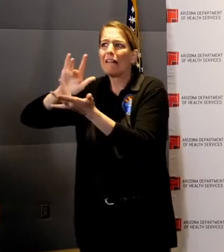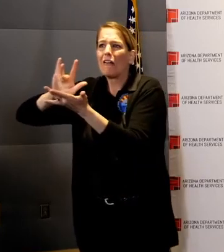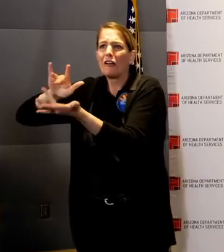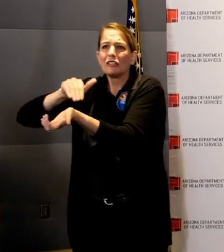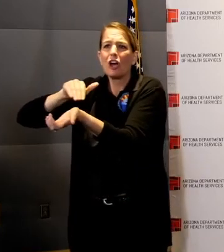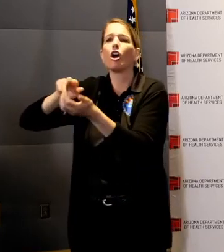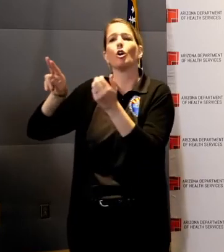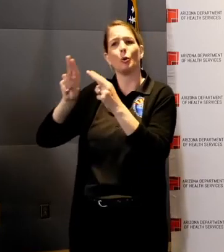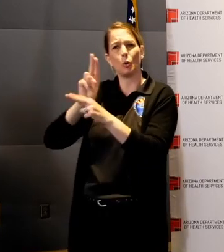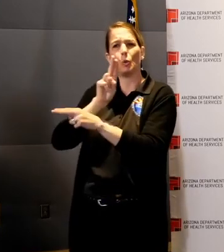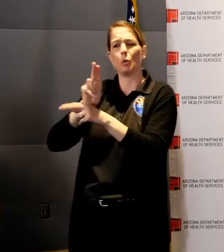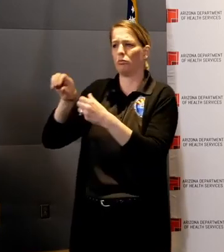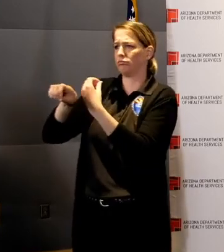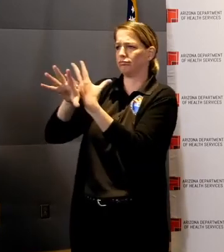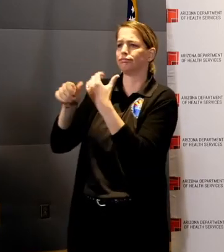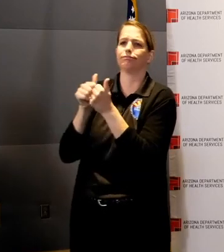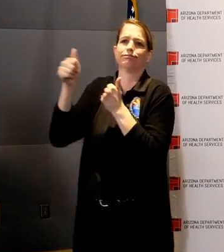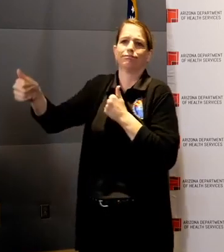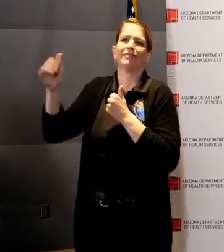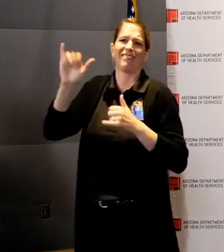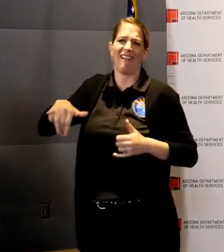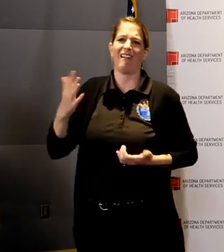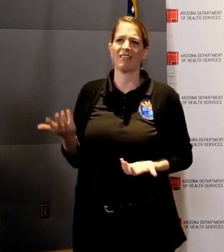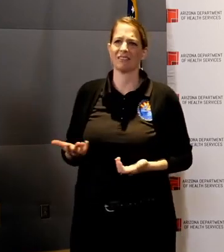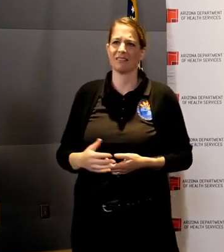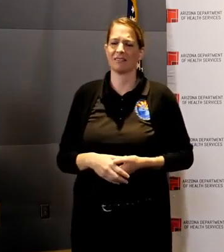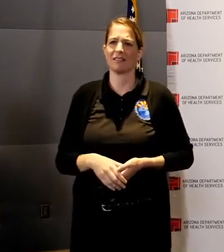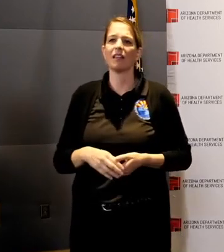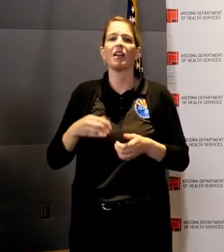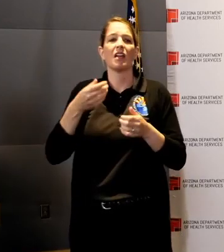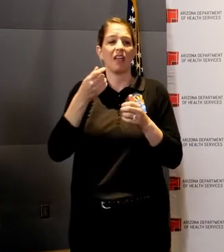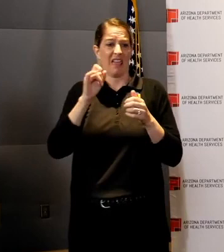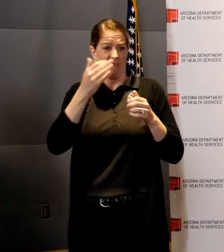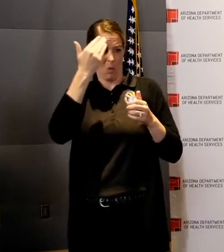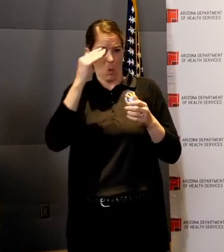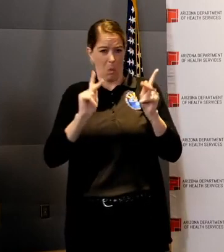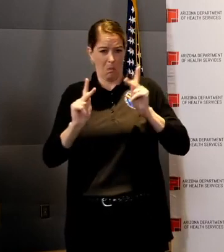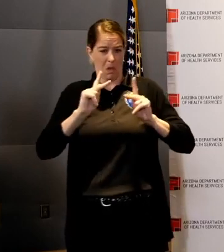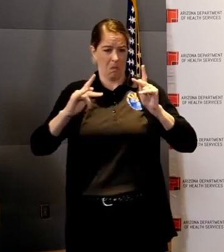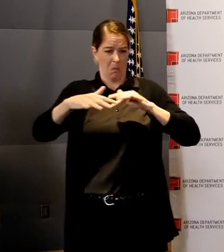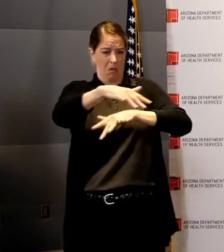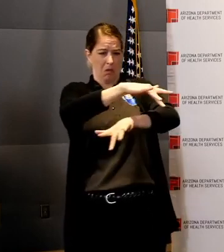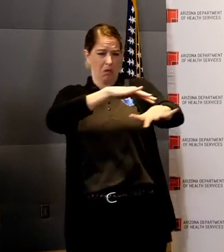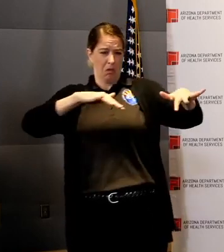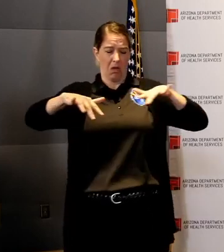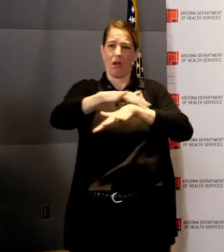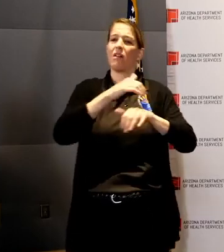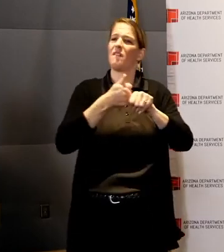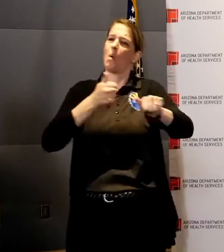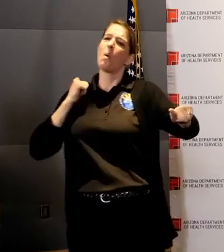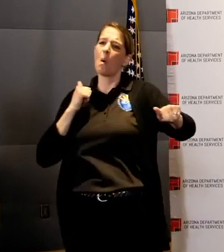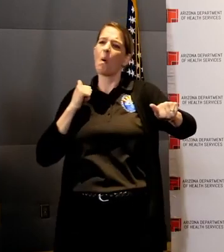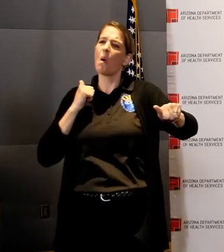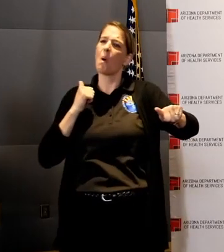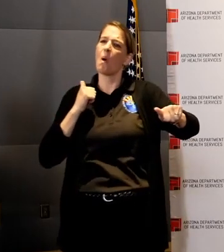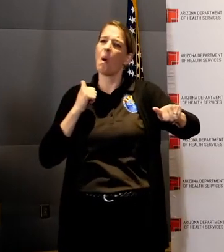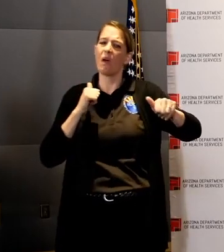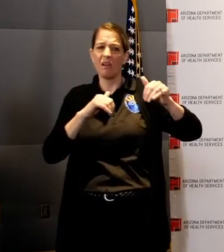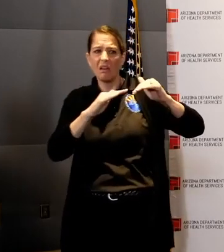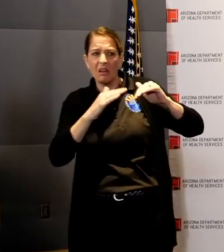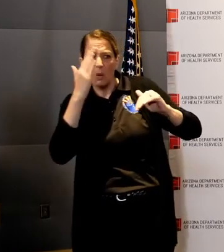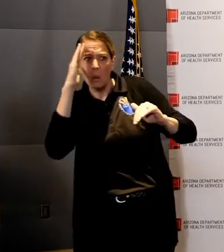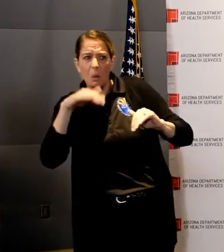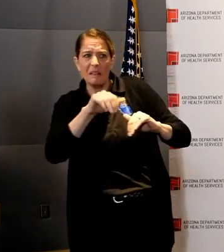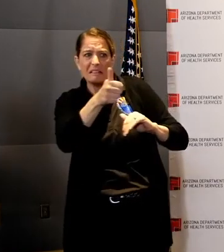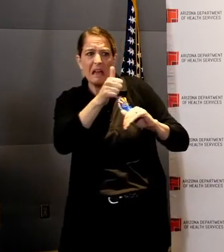of 10 or more people. It is best to keep six feet between you and others when you are in public. Avoid social visits,